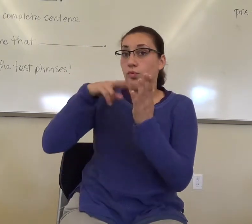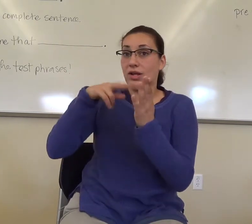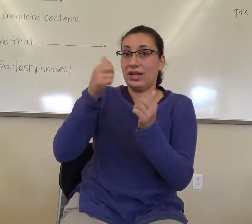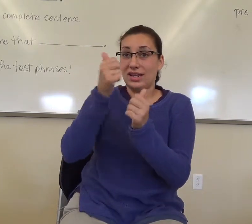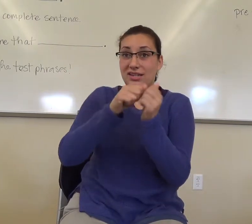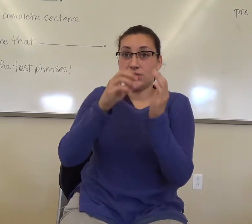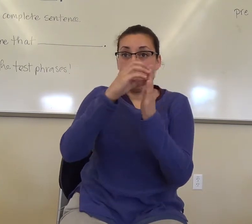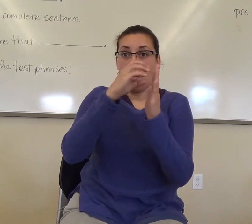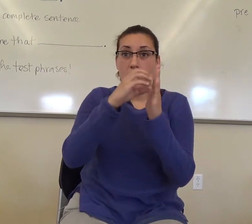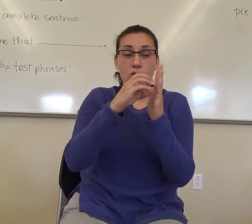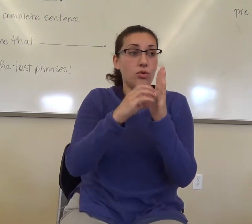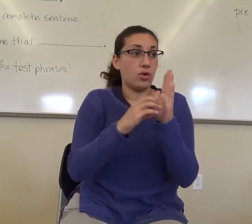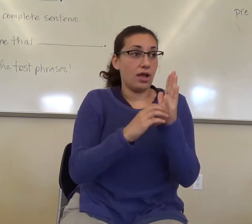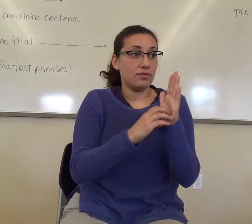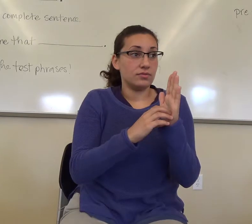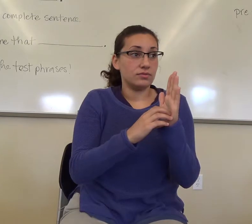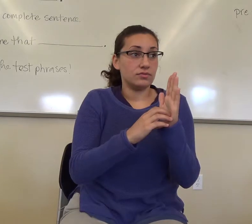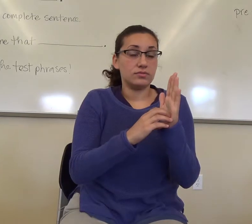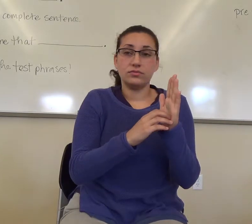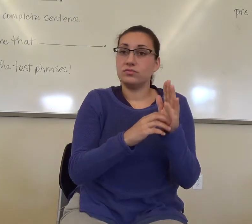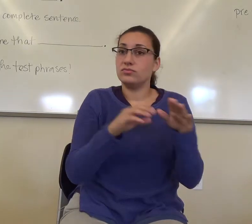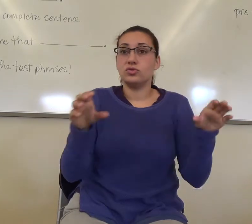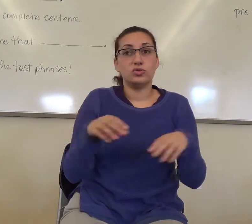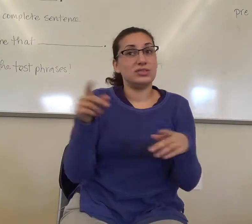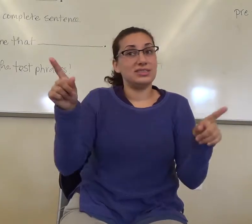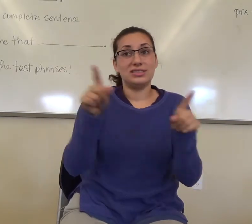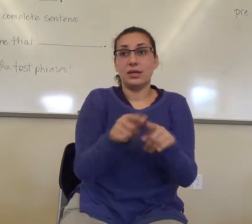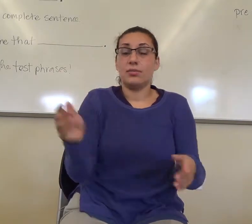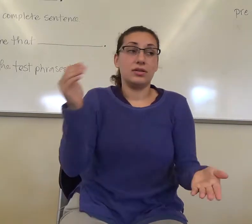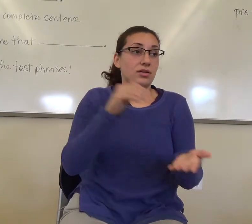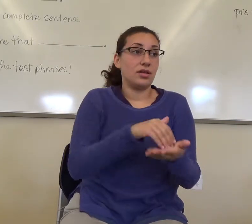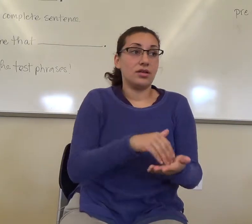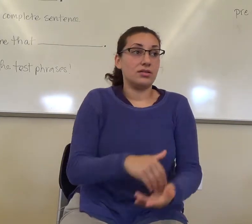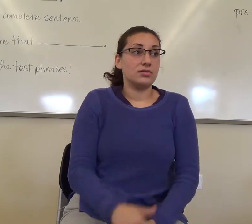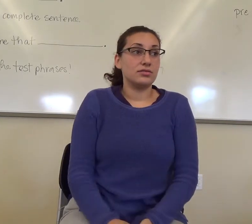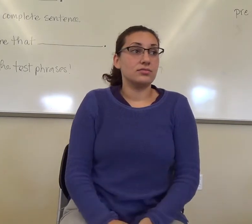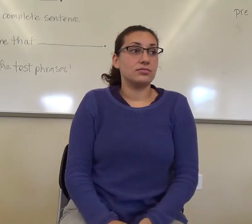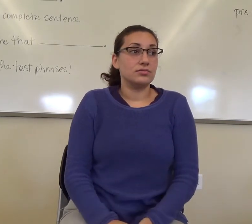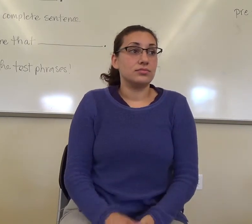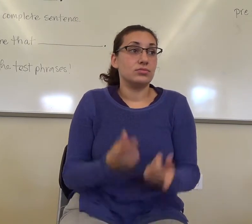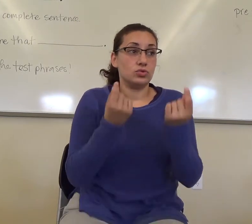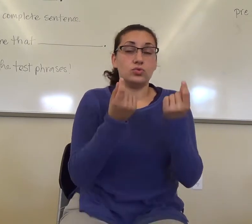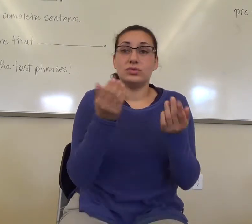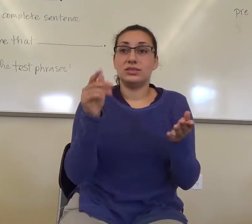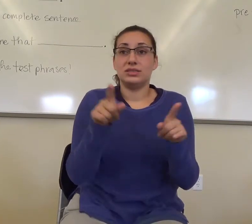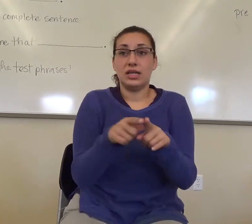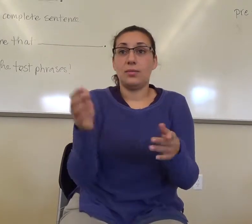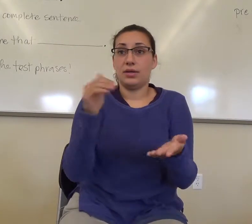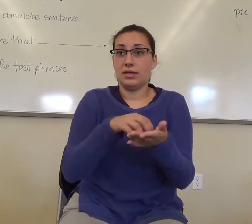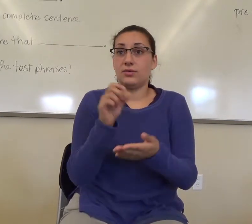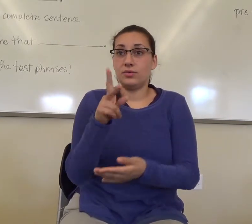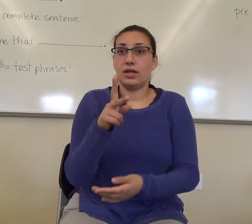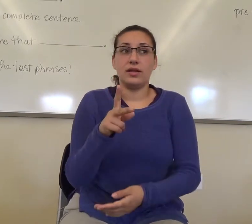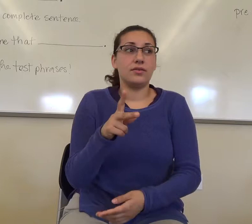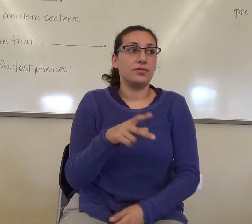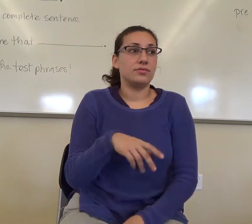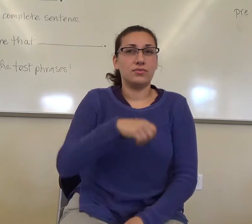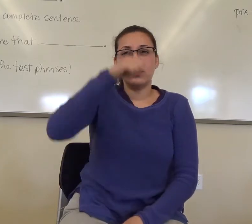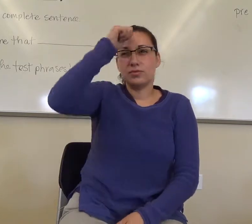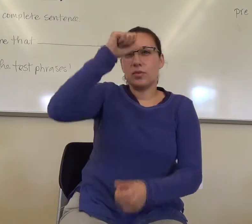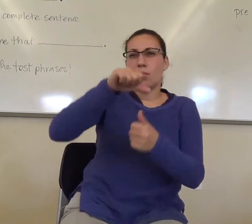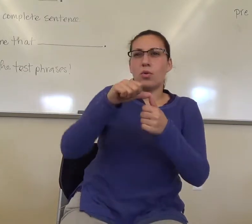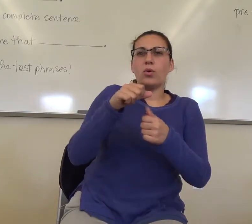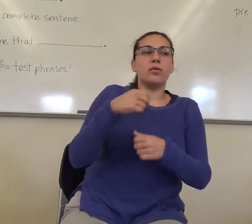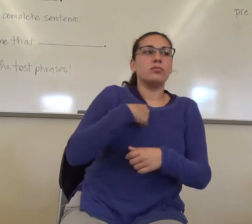paragraph. Do your same thing. Again, I took the scaffolding away.